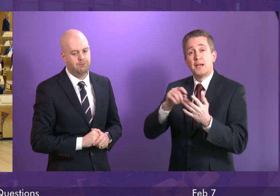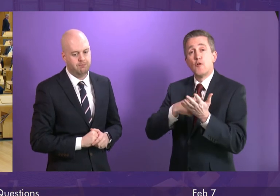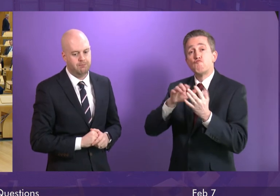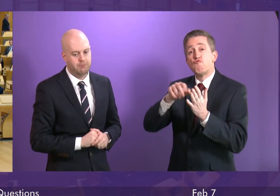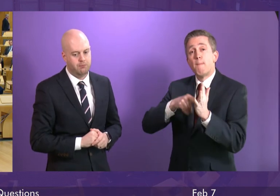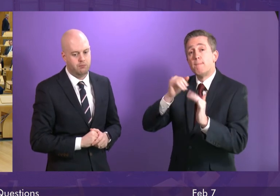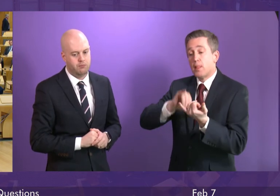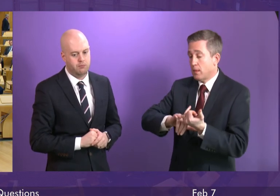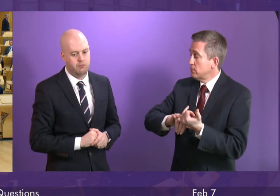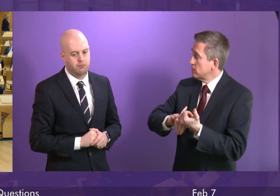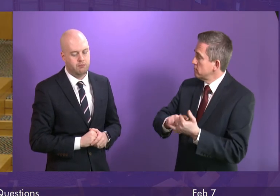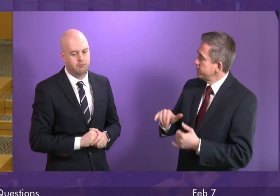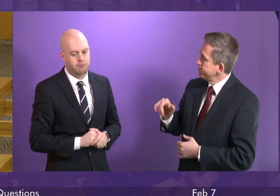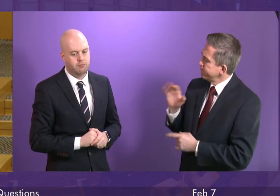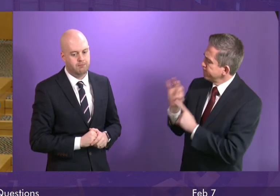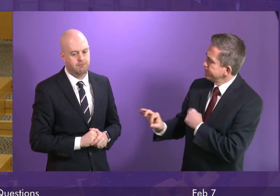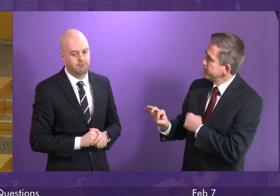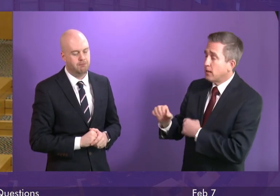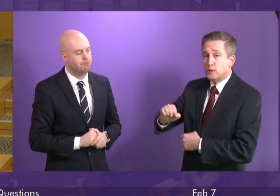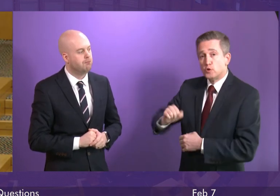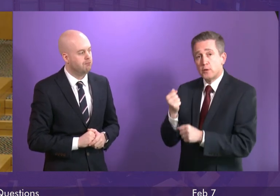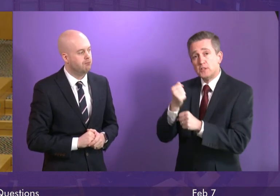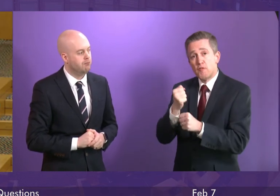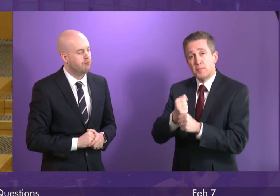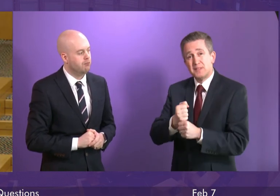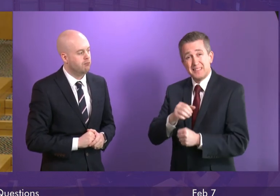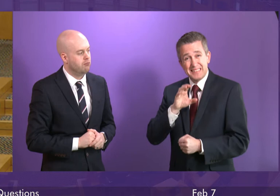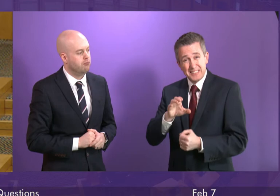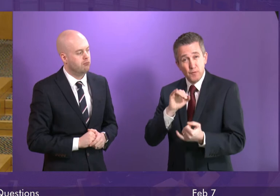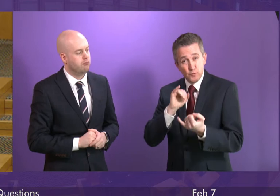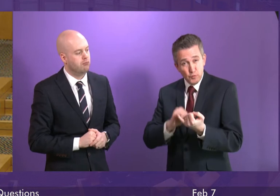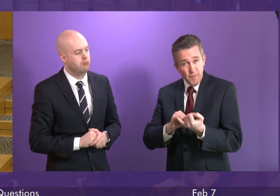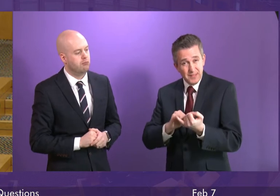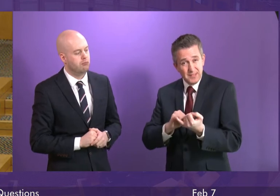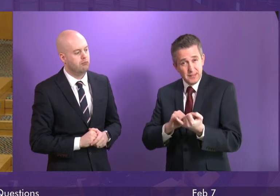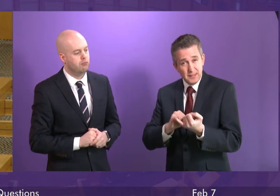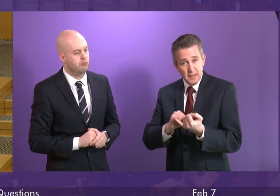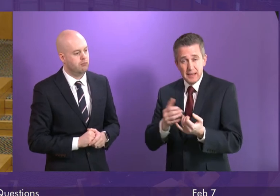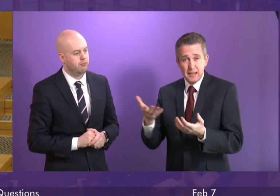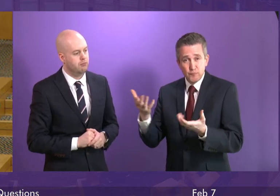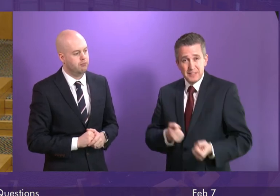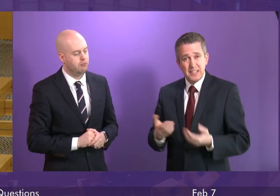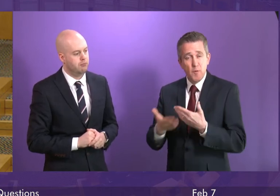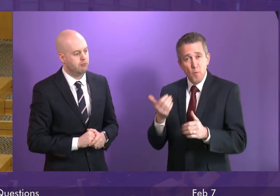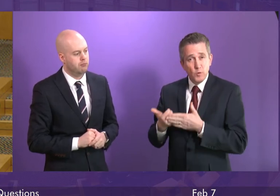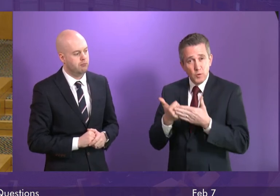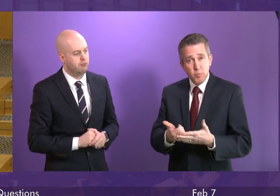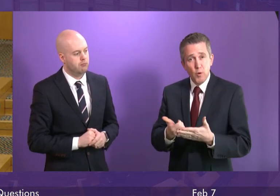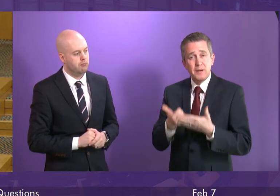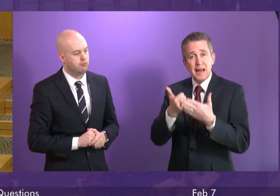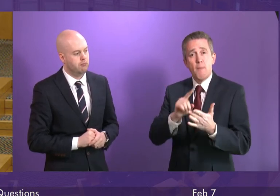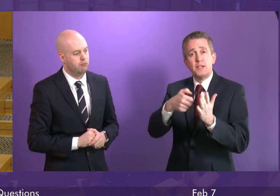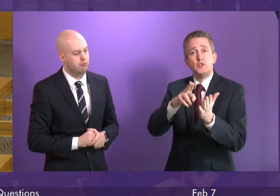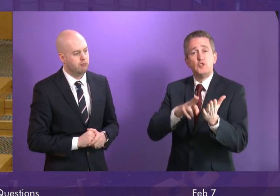Will these Scottish Government civil servants be giving badly needed assistance to John Finney in drafting his workplace